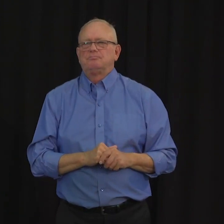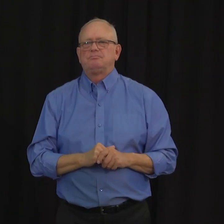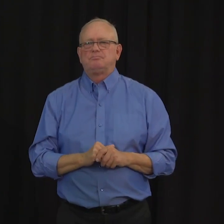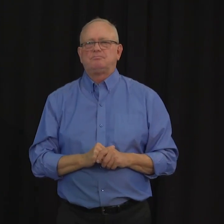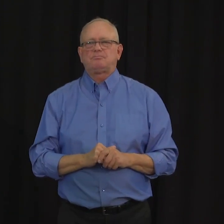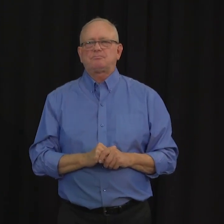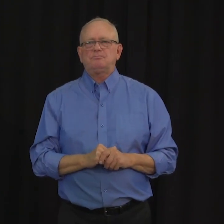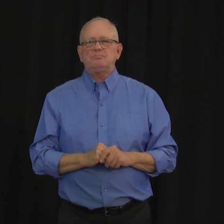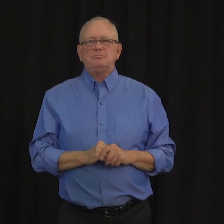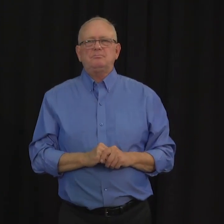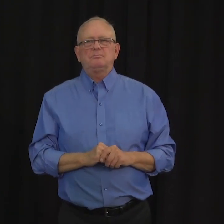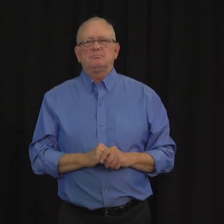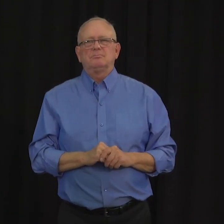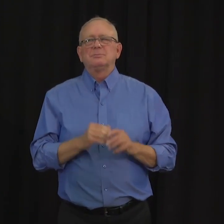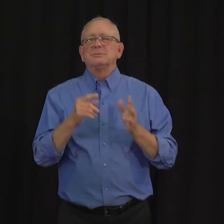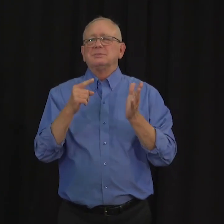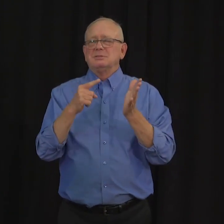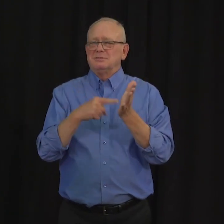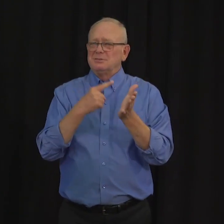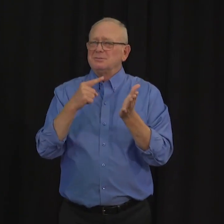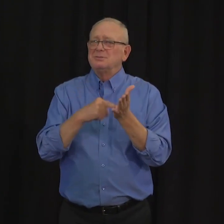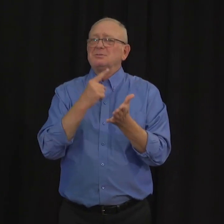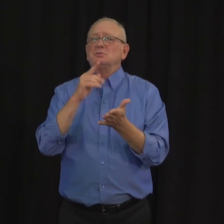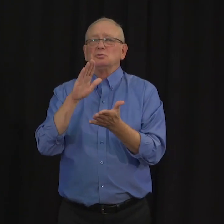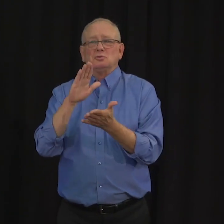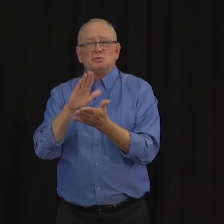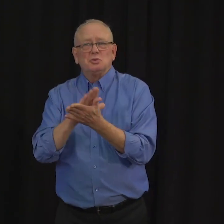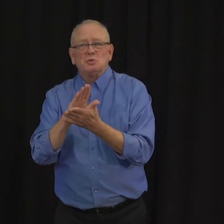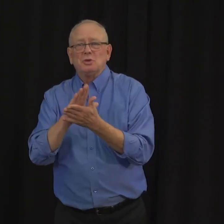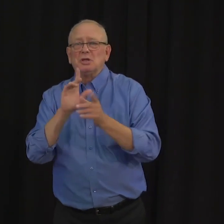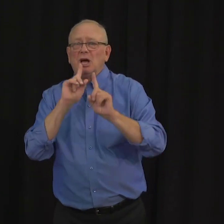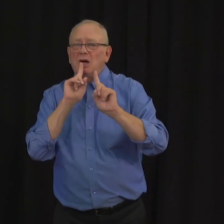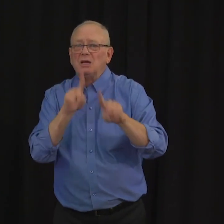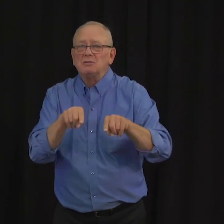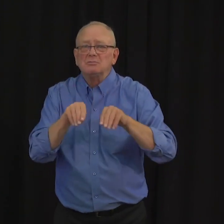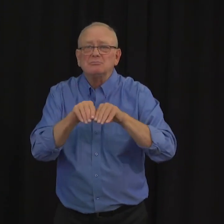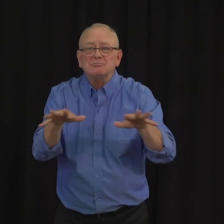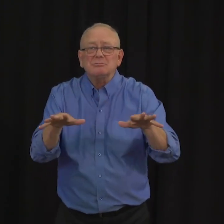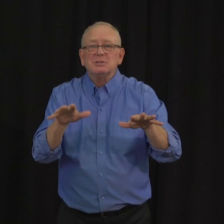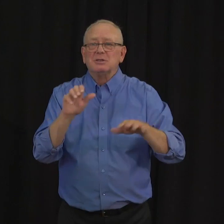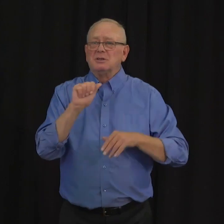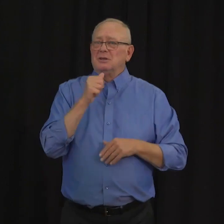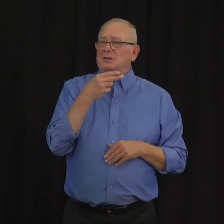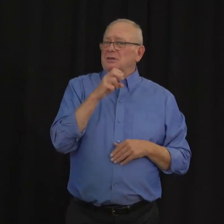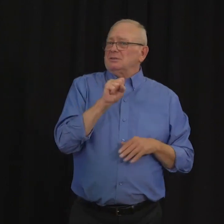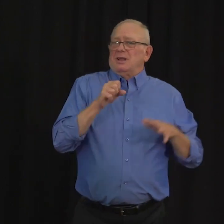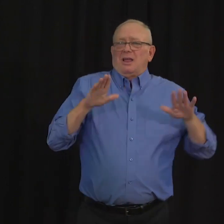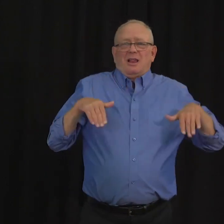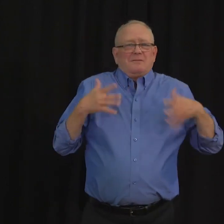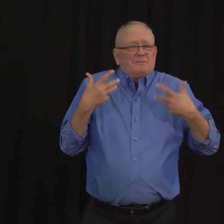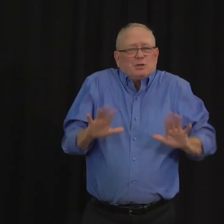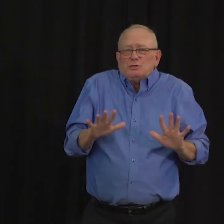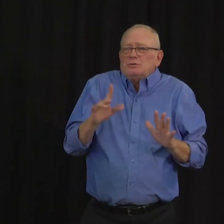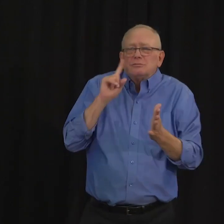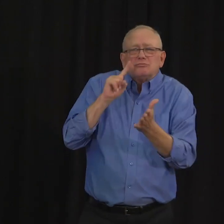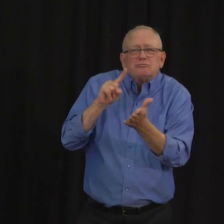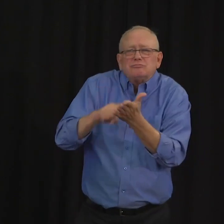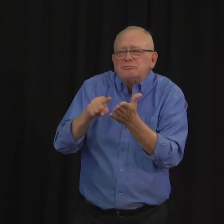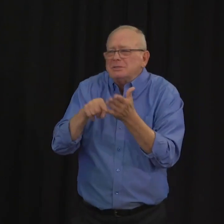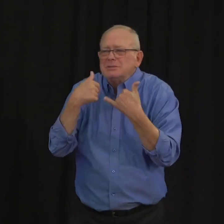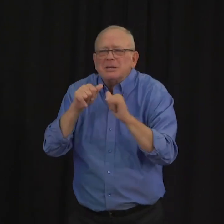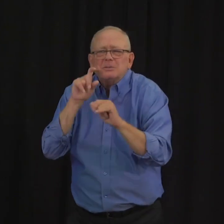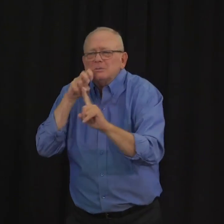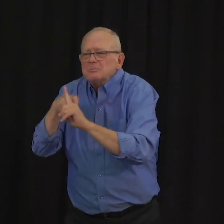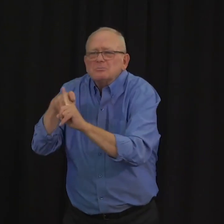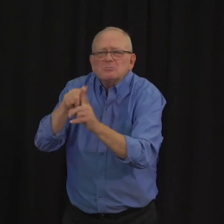a school sends out an alert before the public health investigation is complete and so some of these alerts may in fact go out before